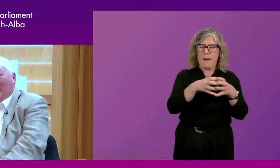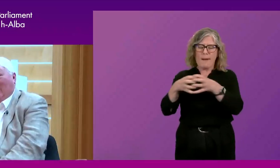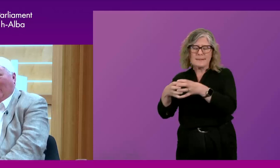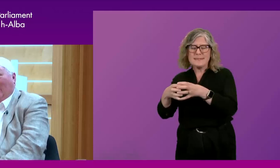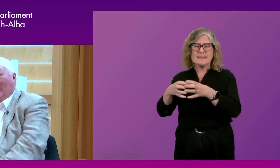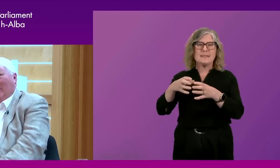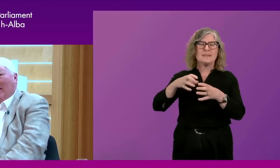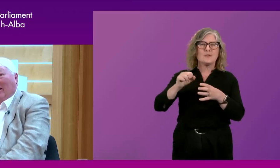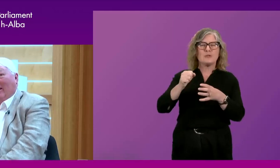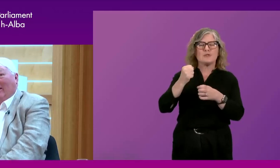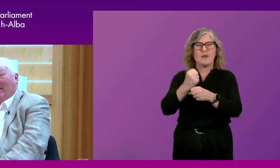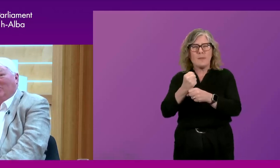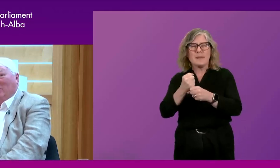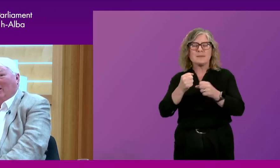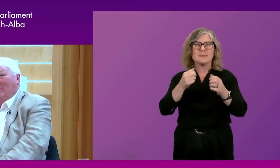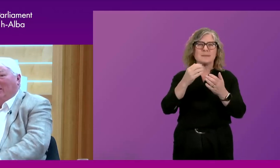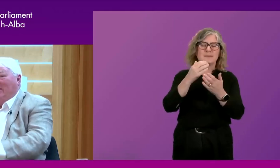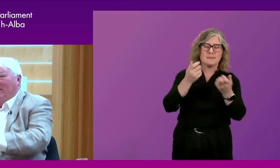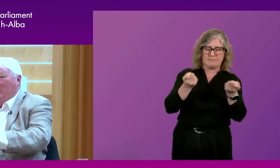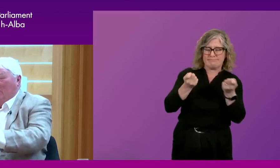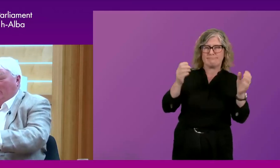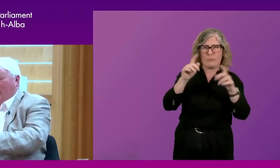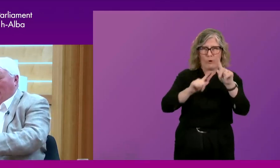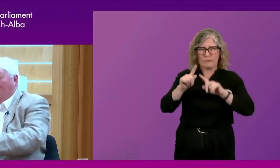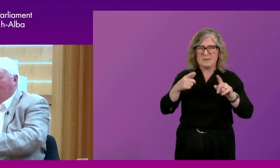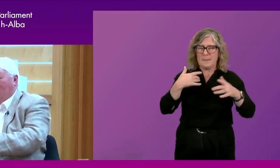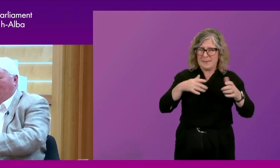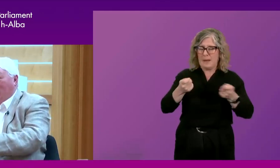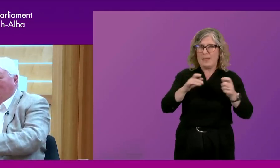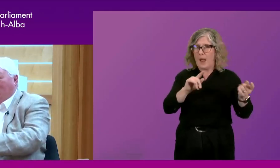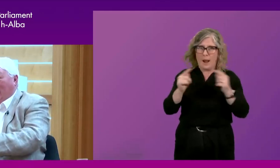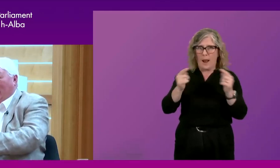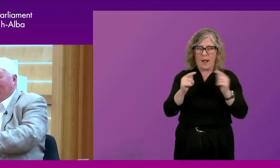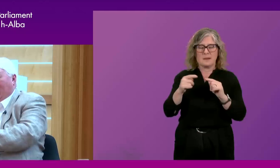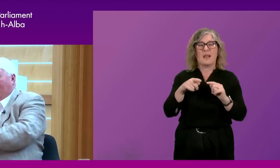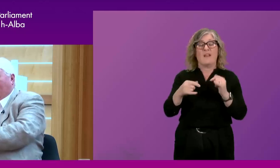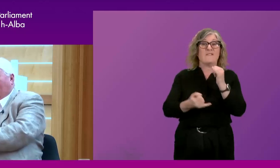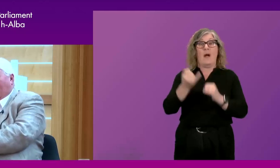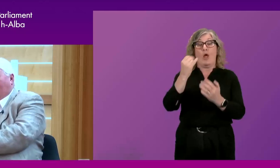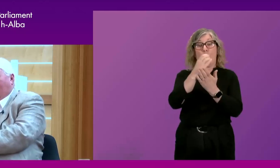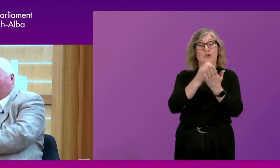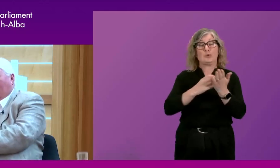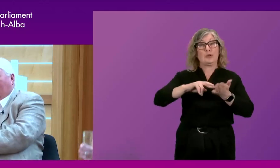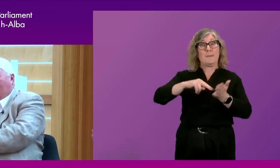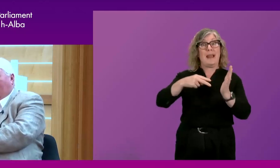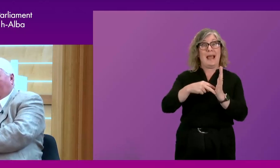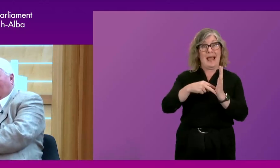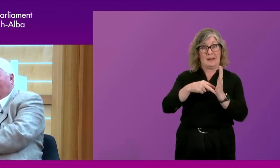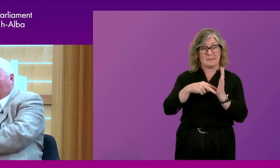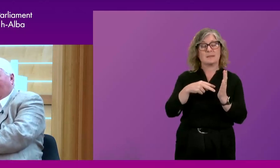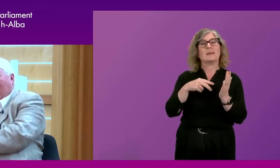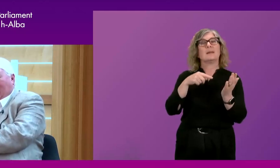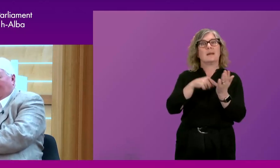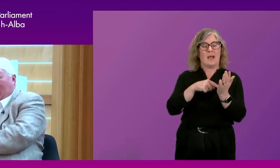on. But it is remarkable the extent to which the final Constitutional Convention Plan became the White Paper,